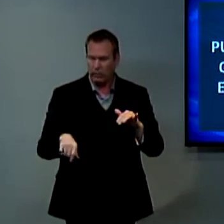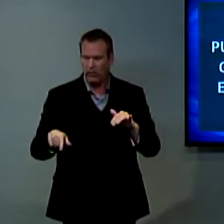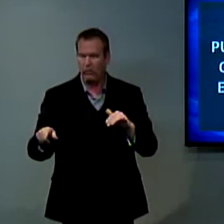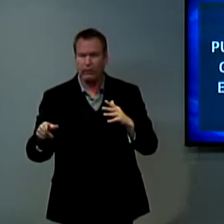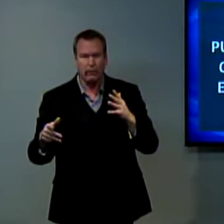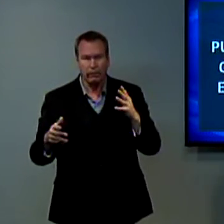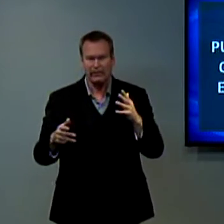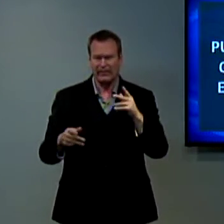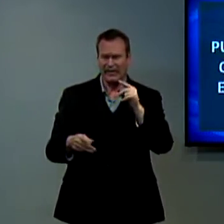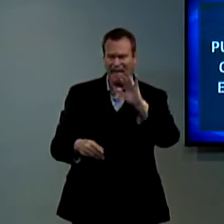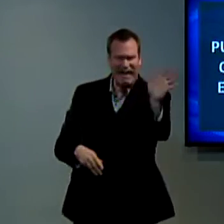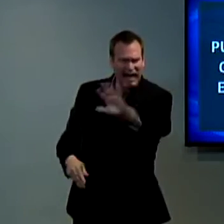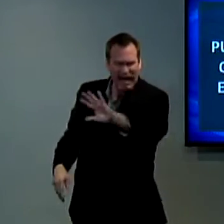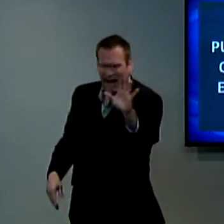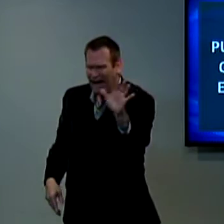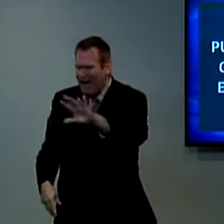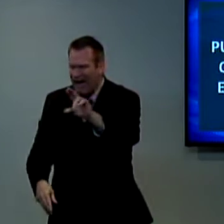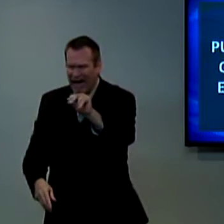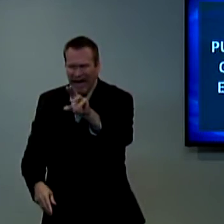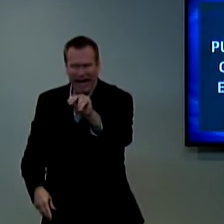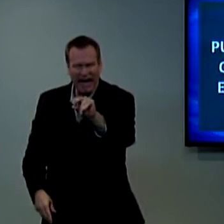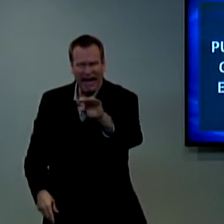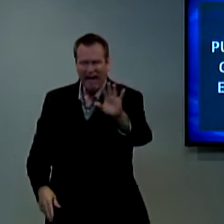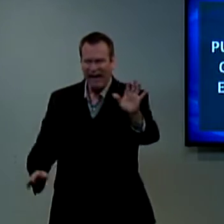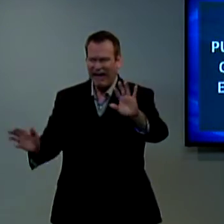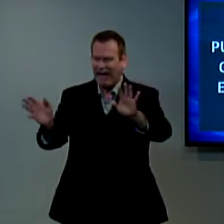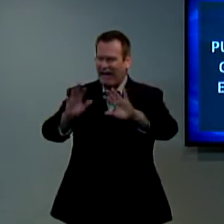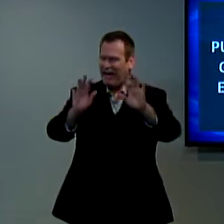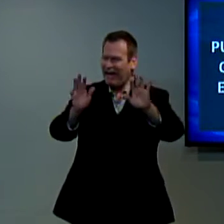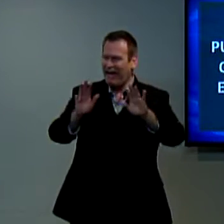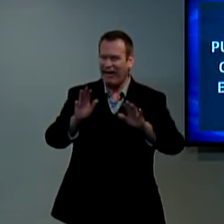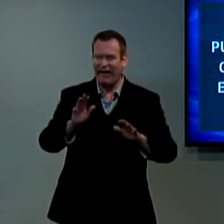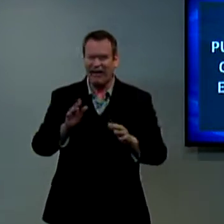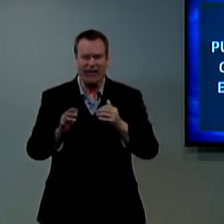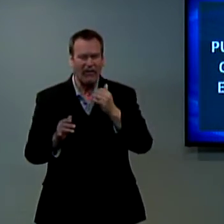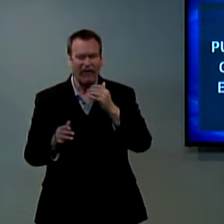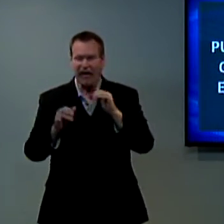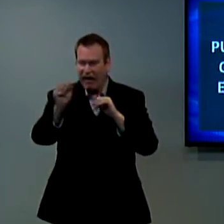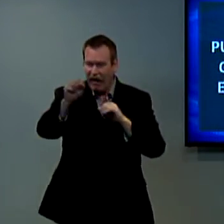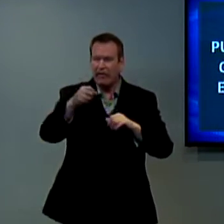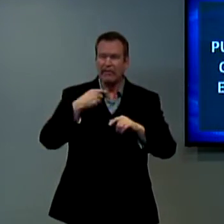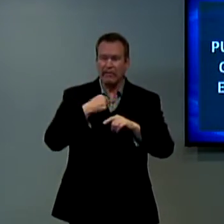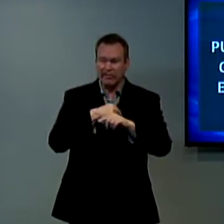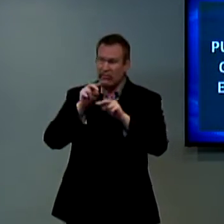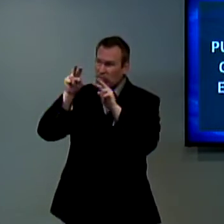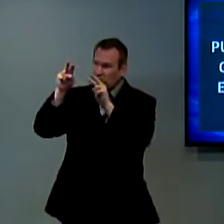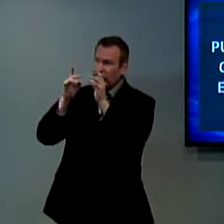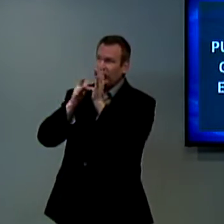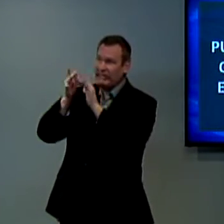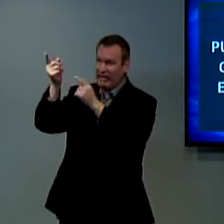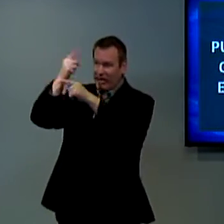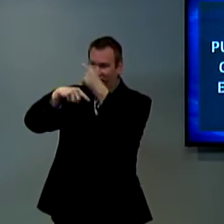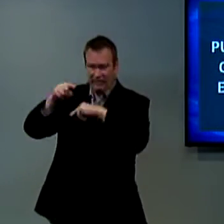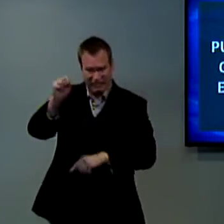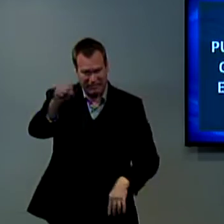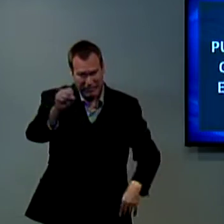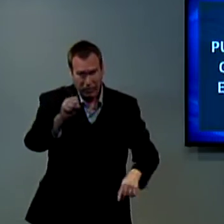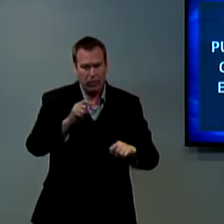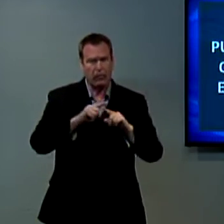So Paul wrote this letter to correct misunderstandings. Yes, we are supposed to watch and pray